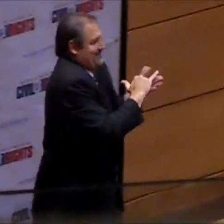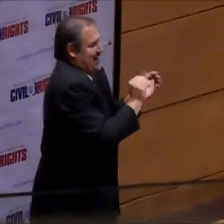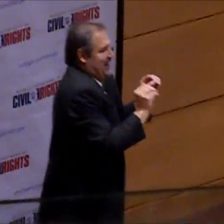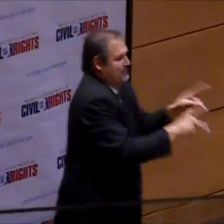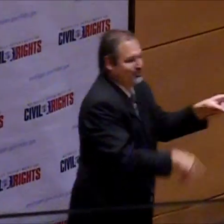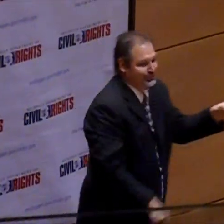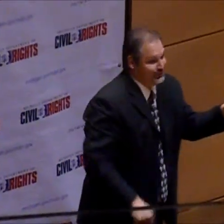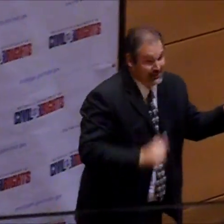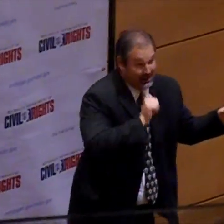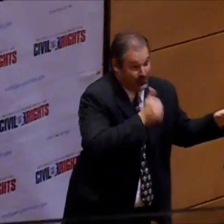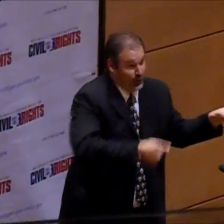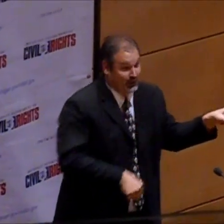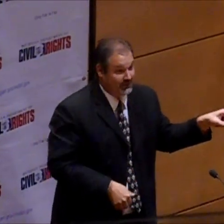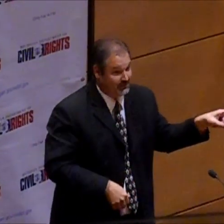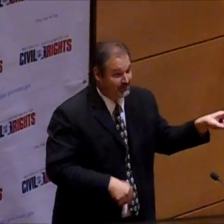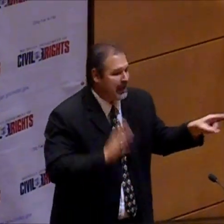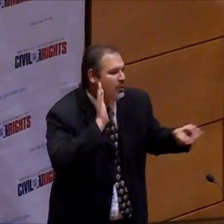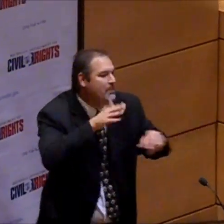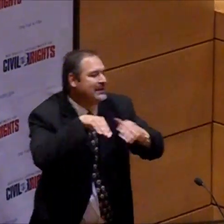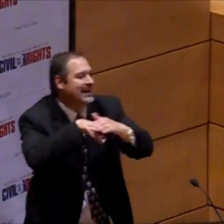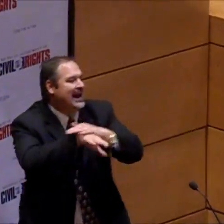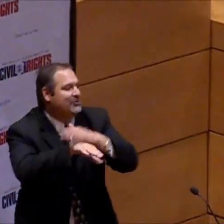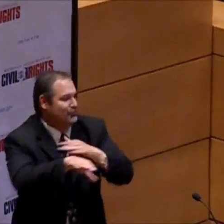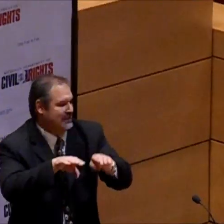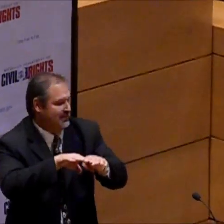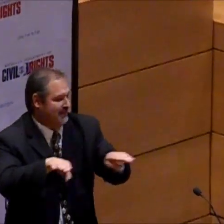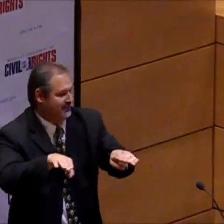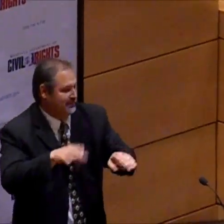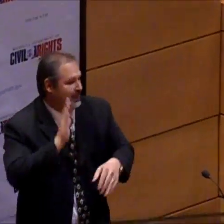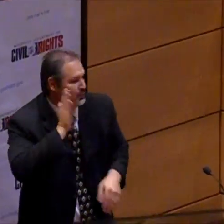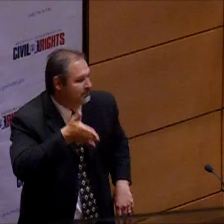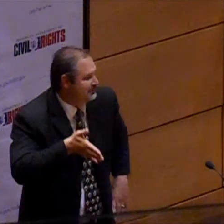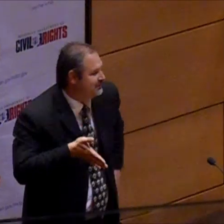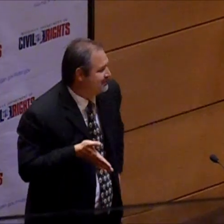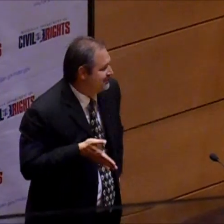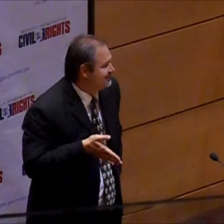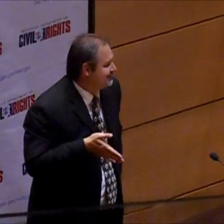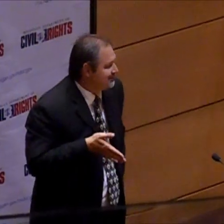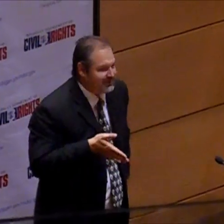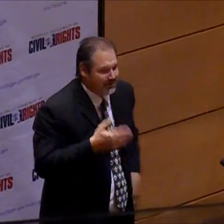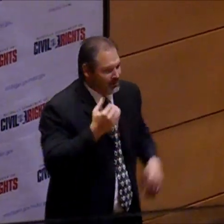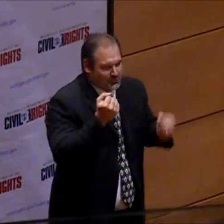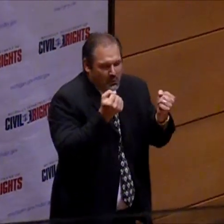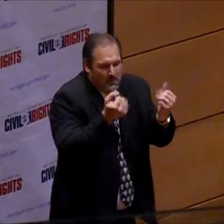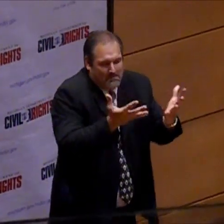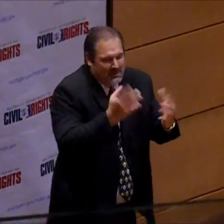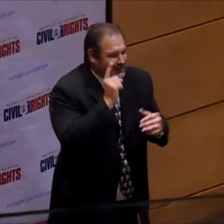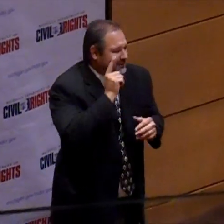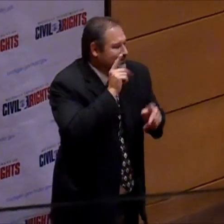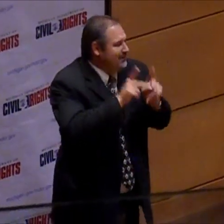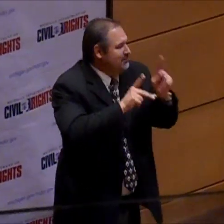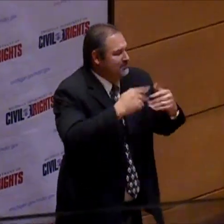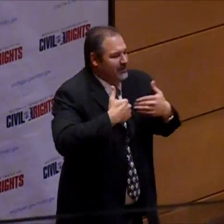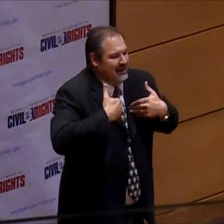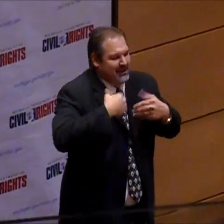career, I wouldn't have that opportunity that I'm employed here. I would probably be given an entry-level position.